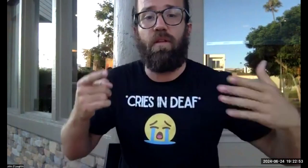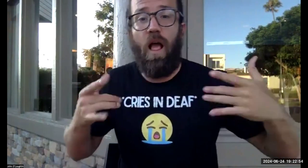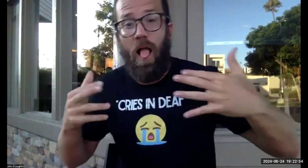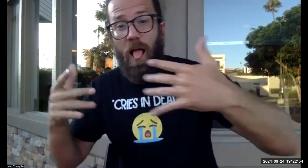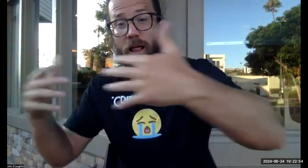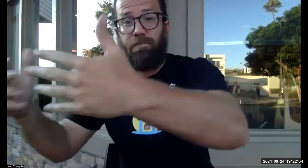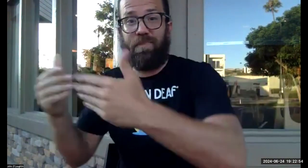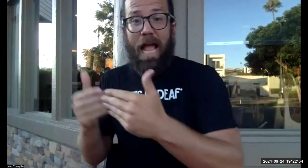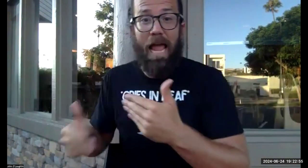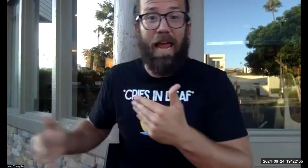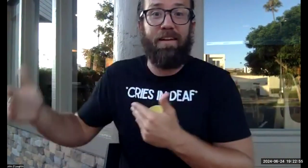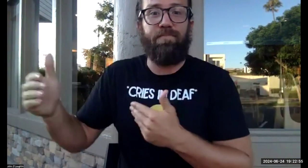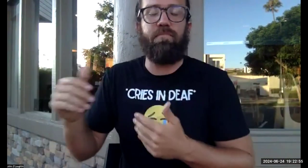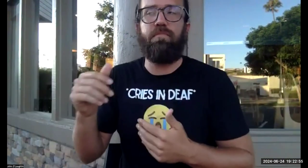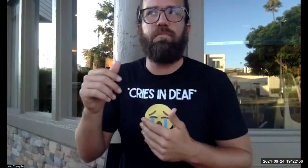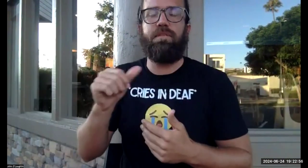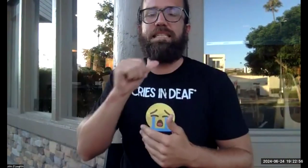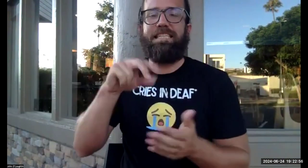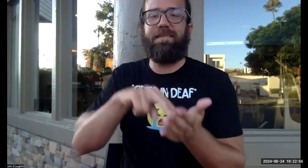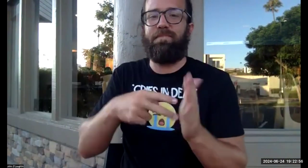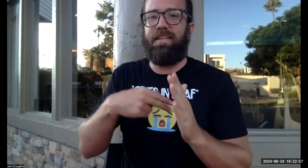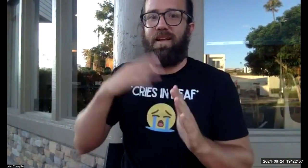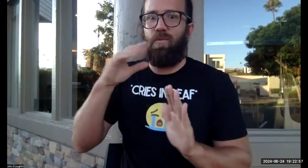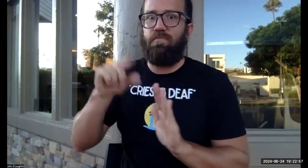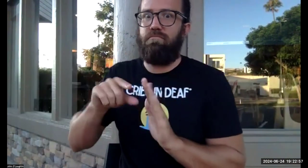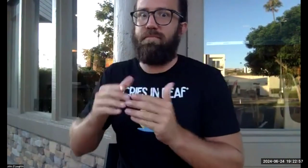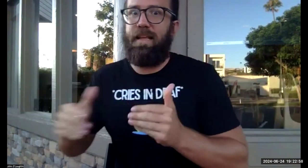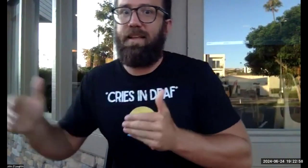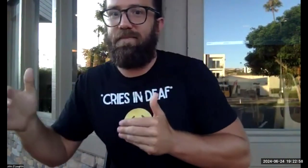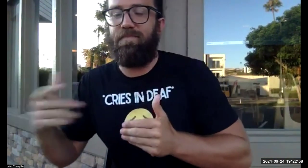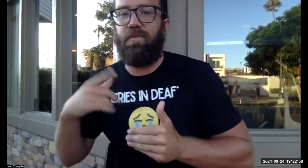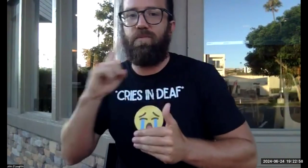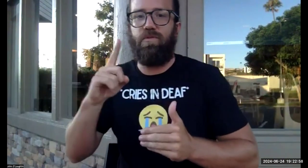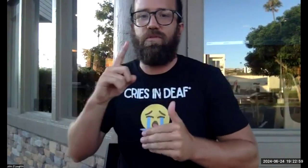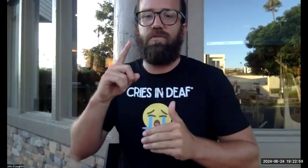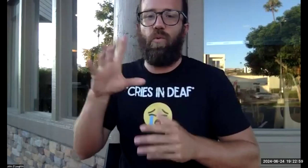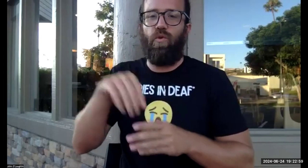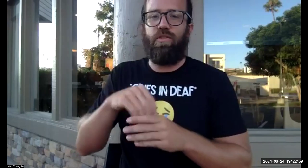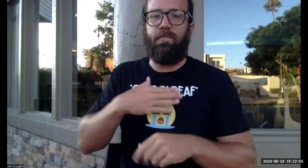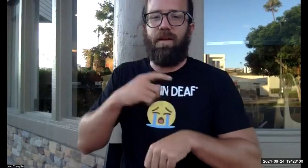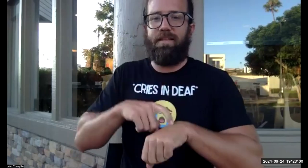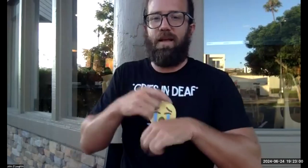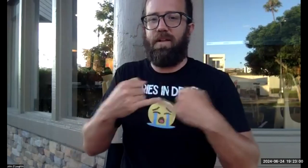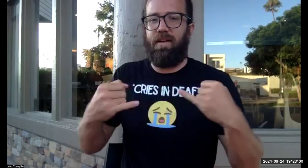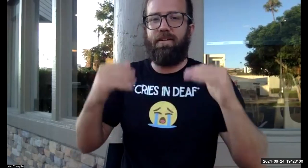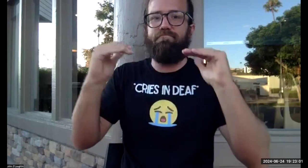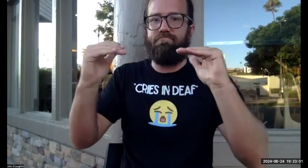But if you work ahead, it doesn't mean that I'll be grading ahead as well.